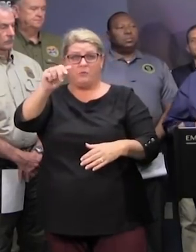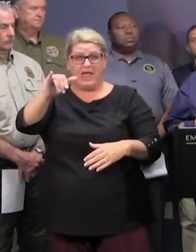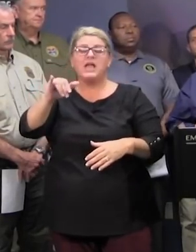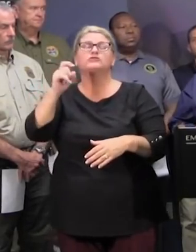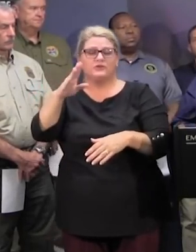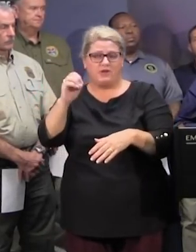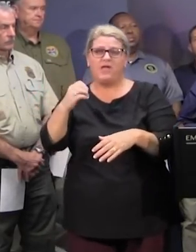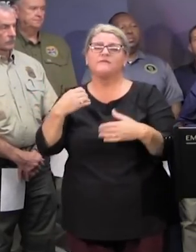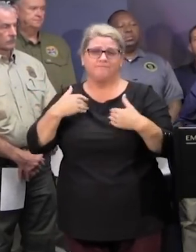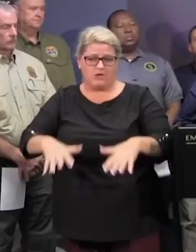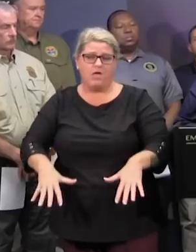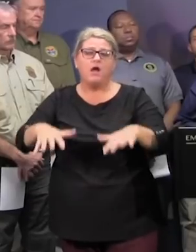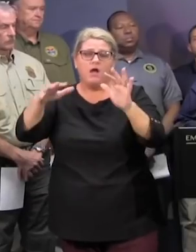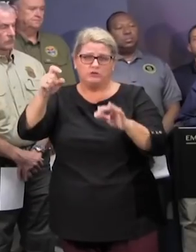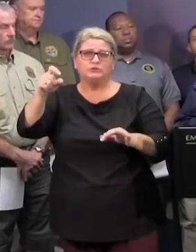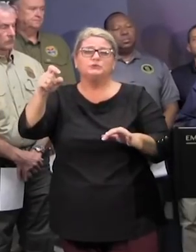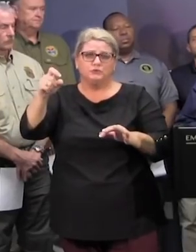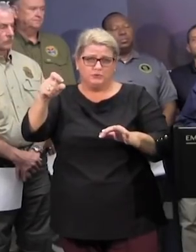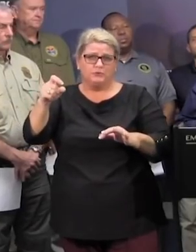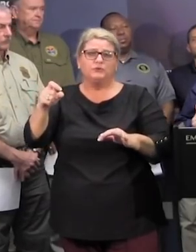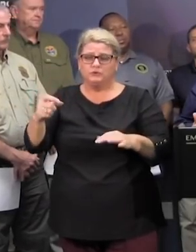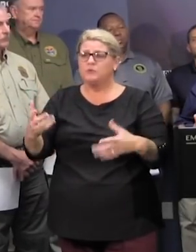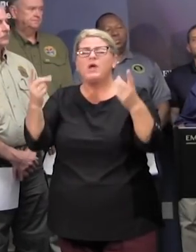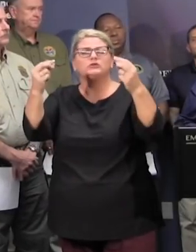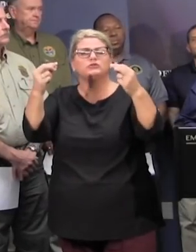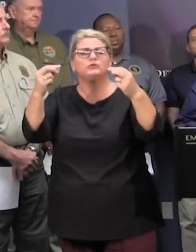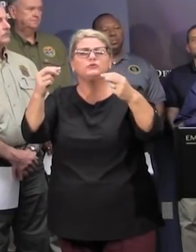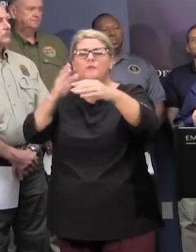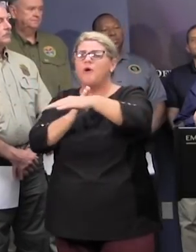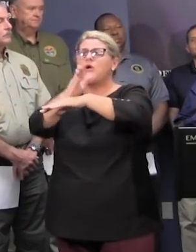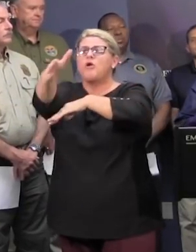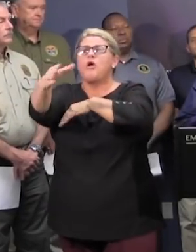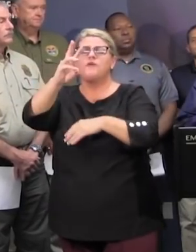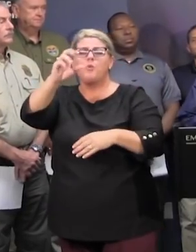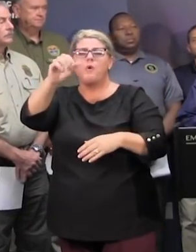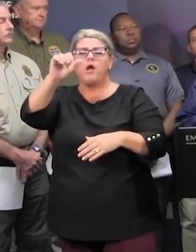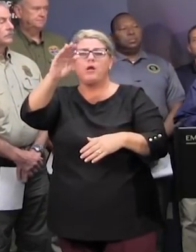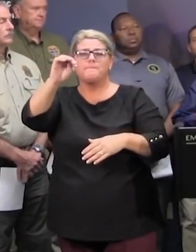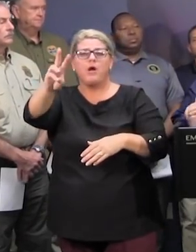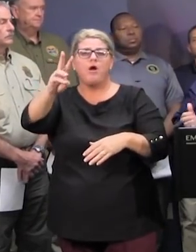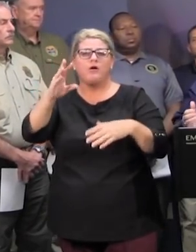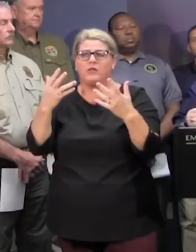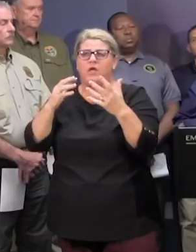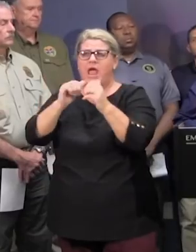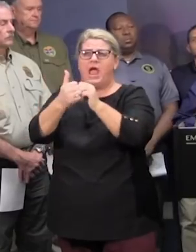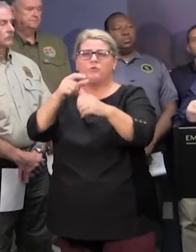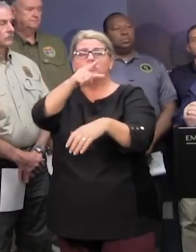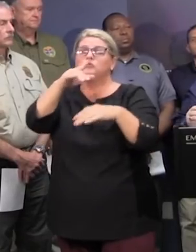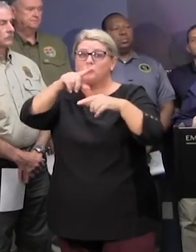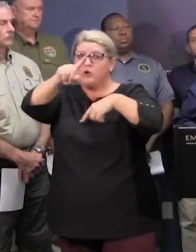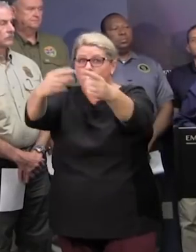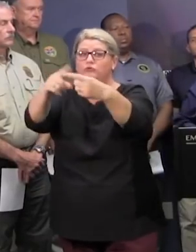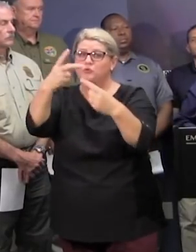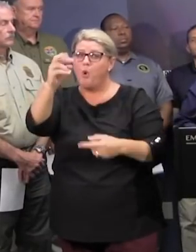some flood flooding in that area as well so in order to get over the waccamaw as you go into ori county